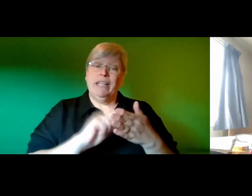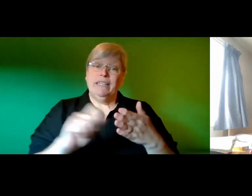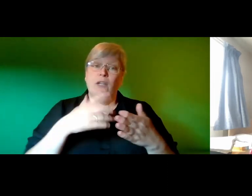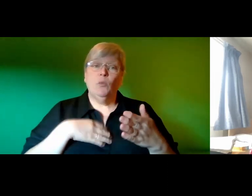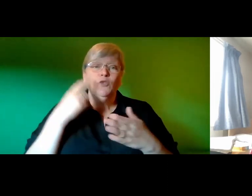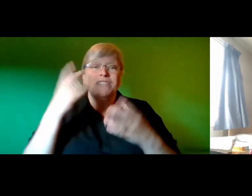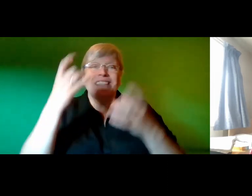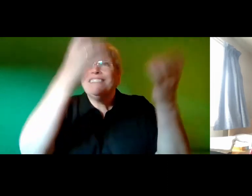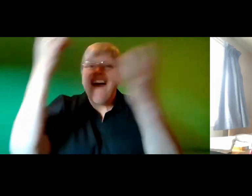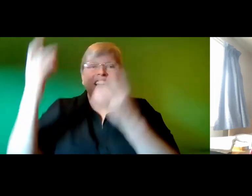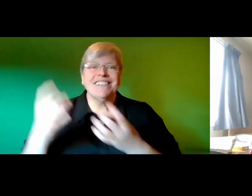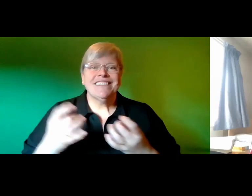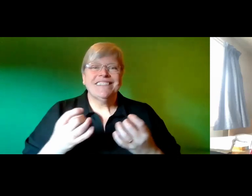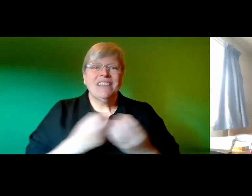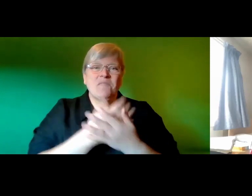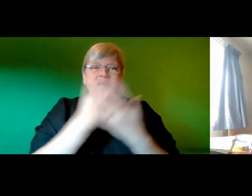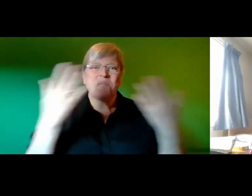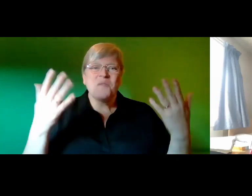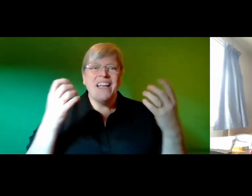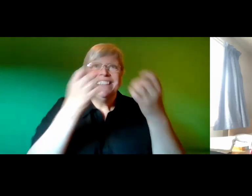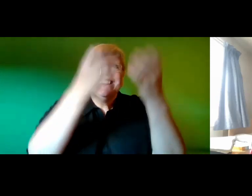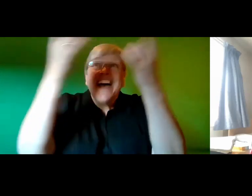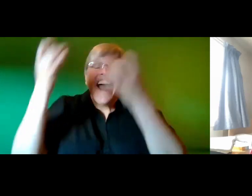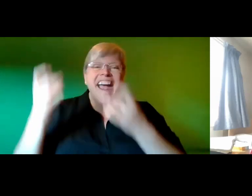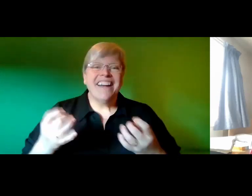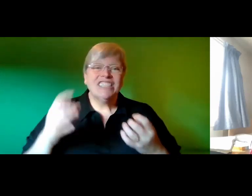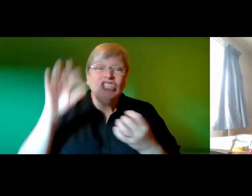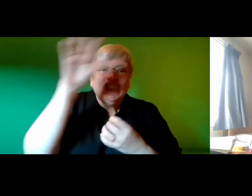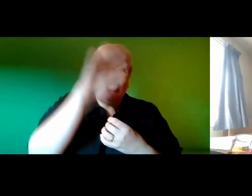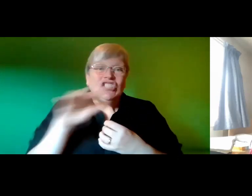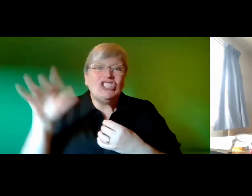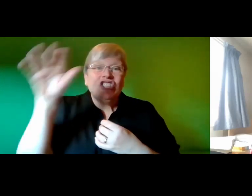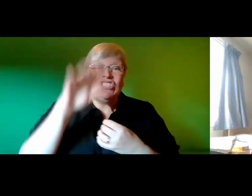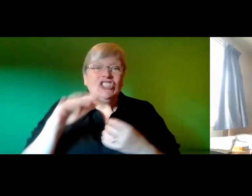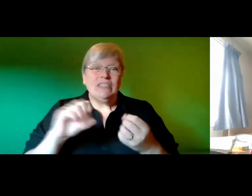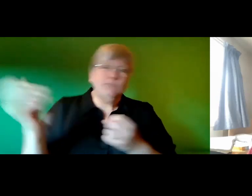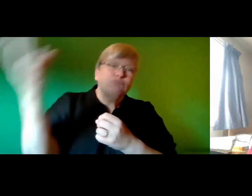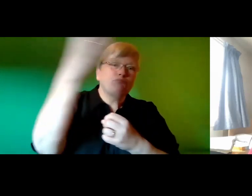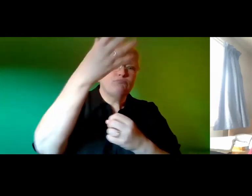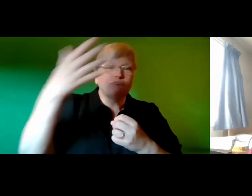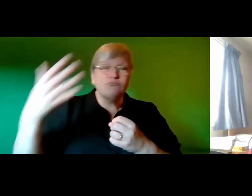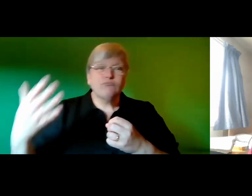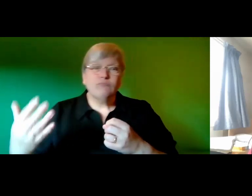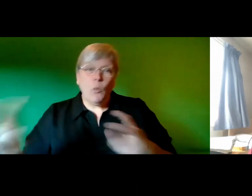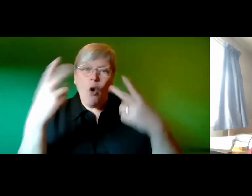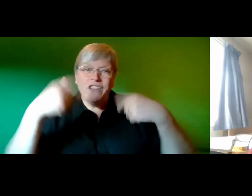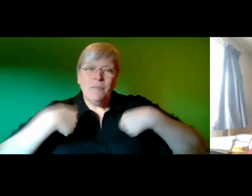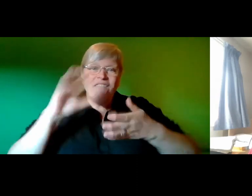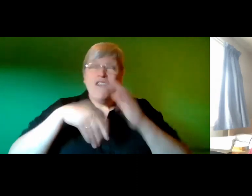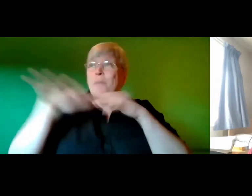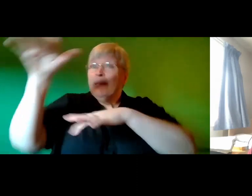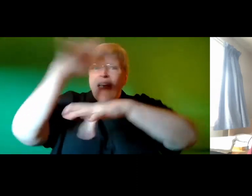the stars the bright diamond shaped things that blink like they're shooting they're watching me from outer space while I sleep